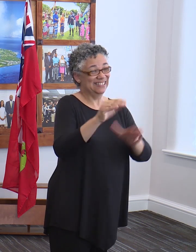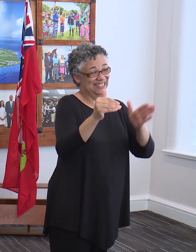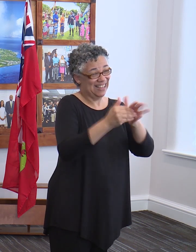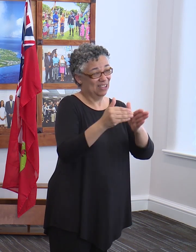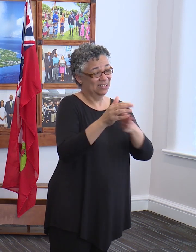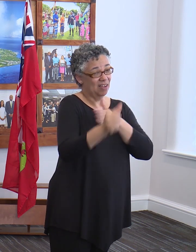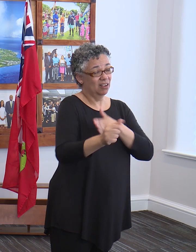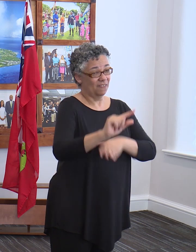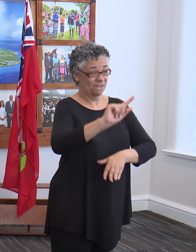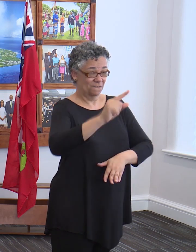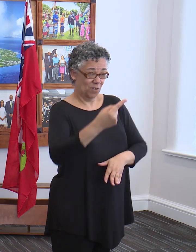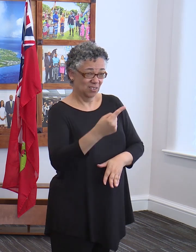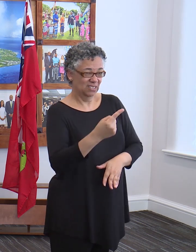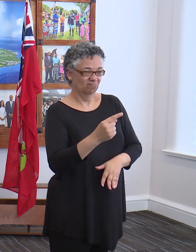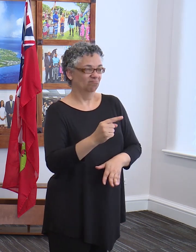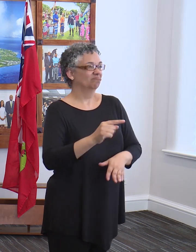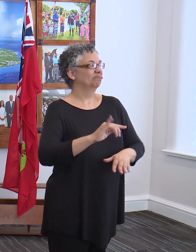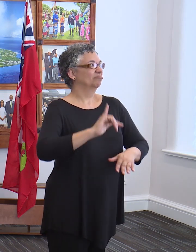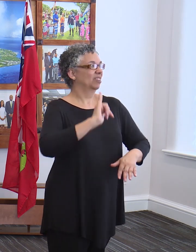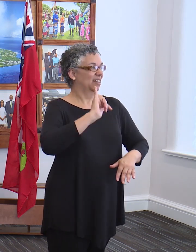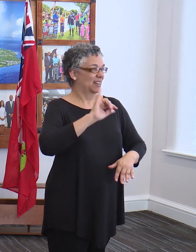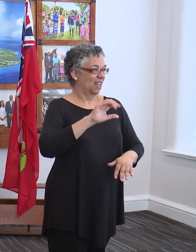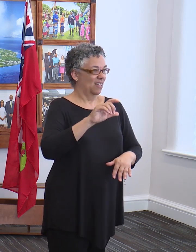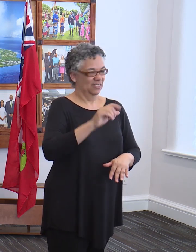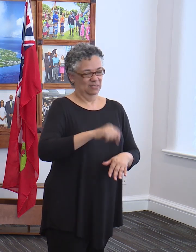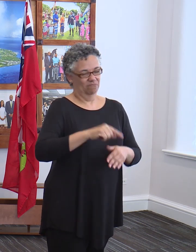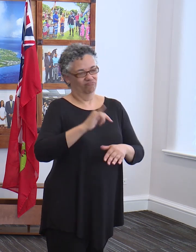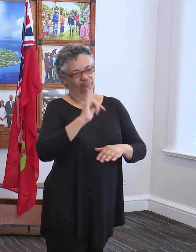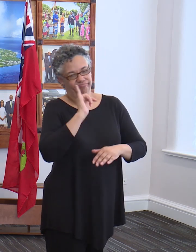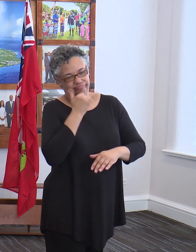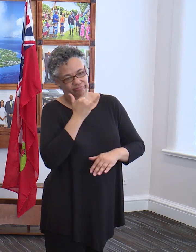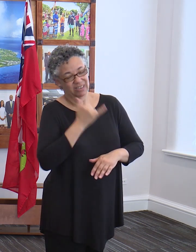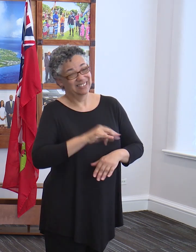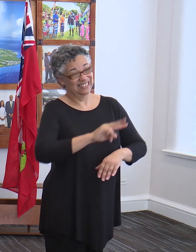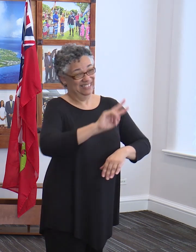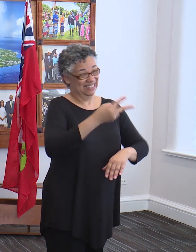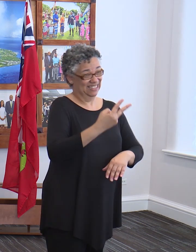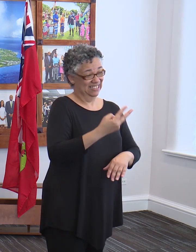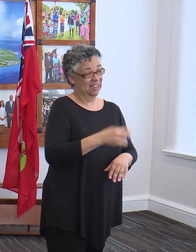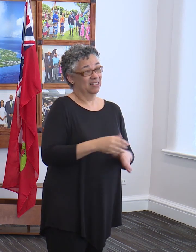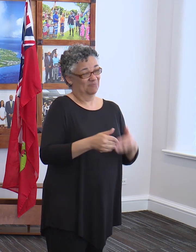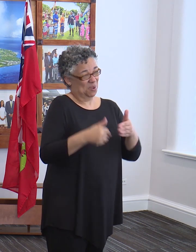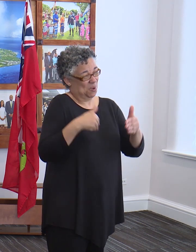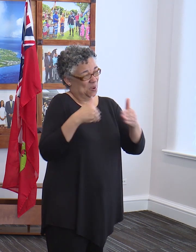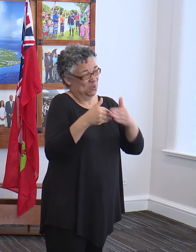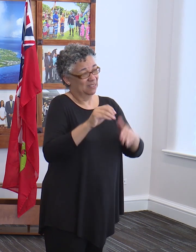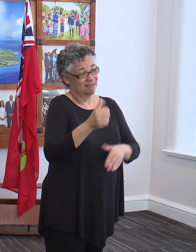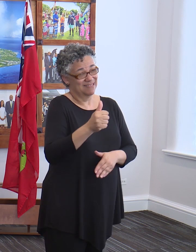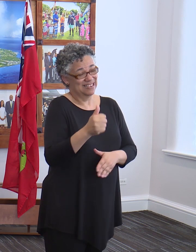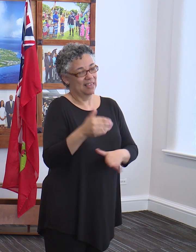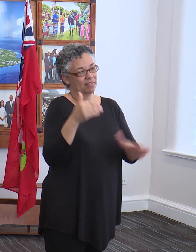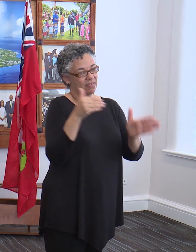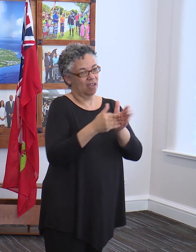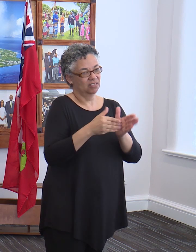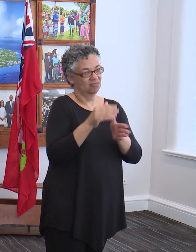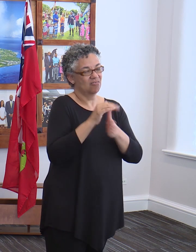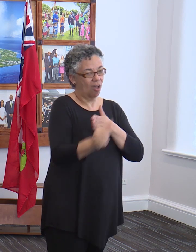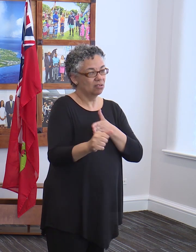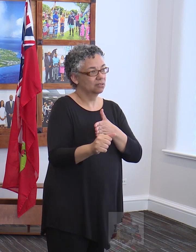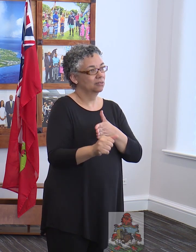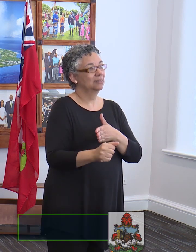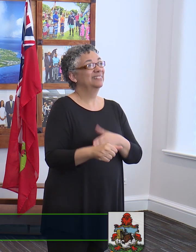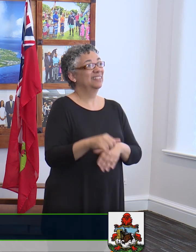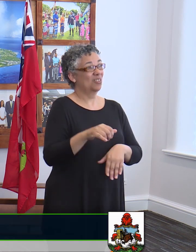for second offense up to $10,000 or imprisonment for three months. This is something